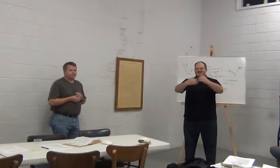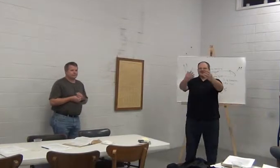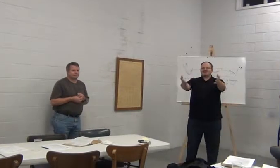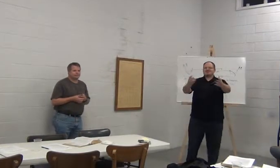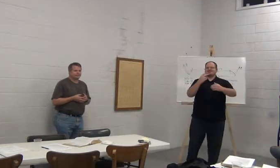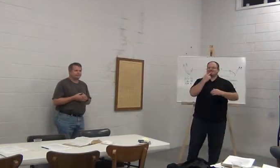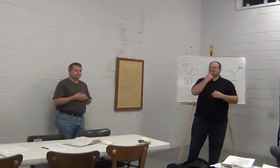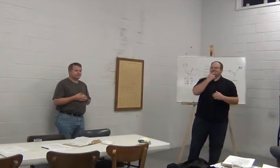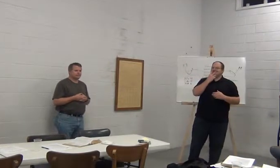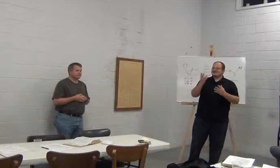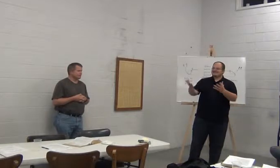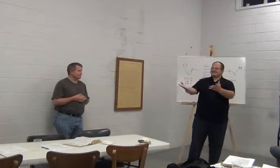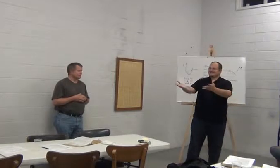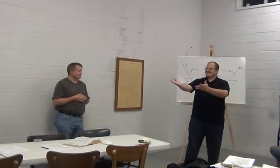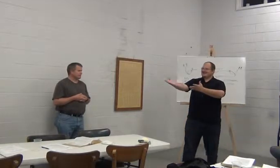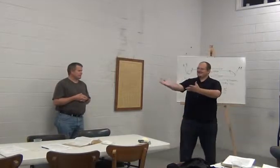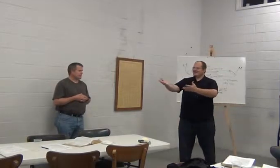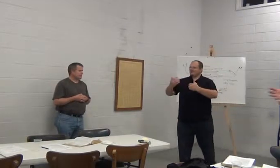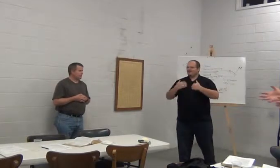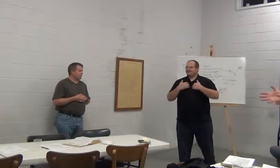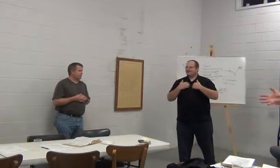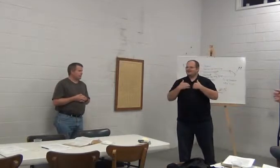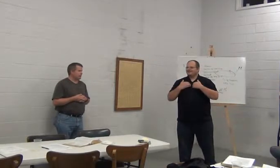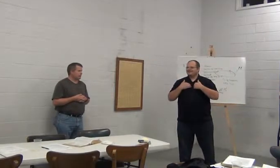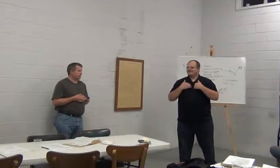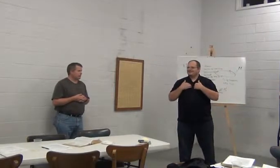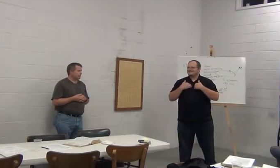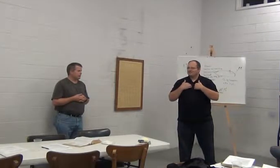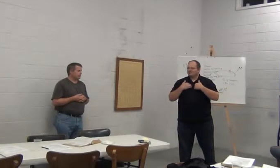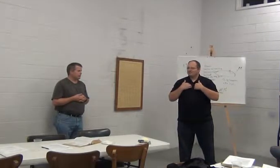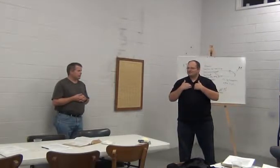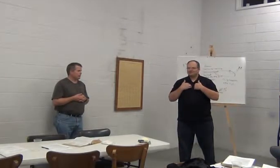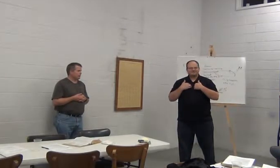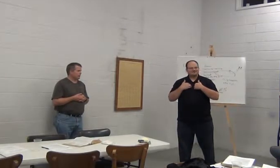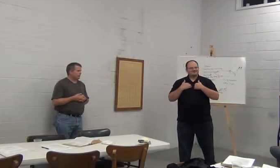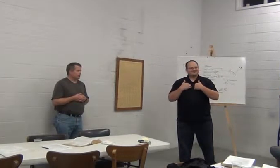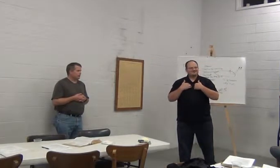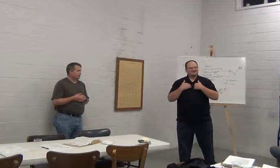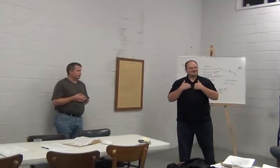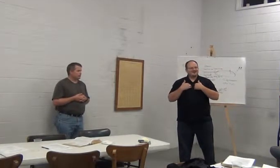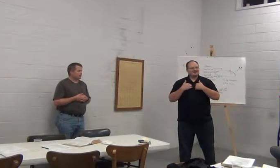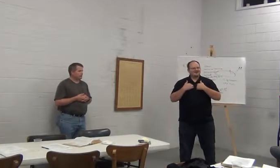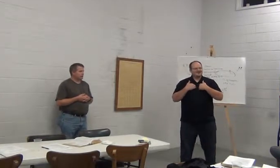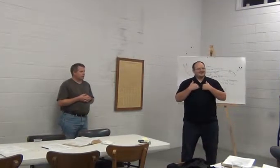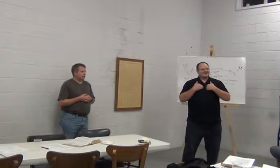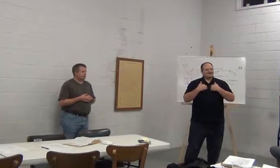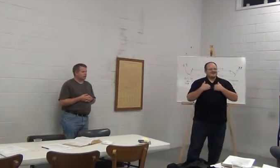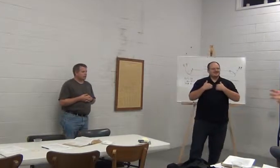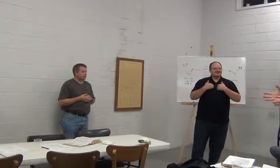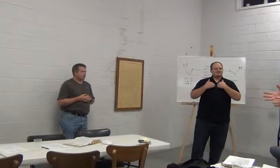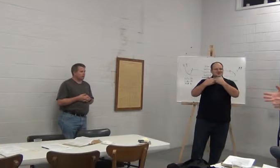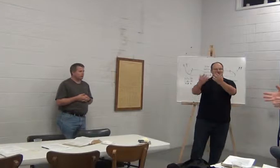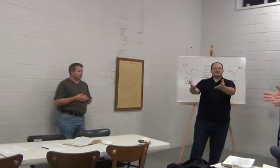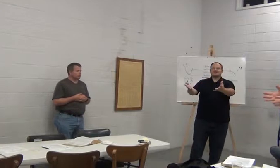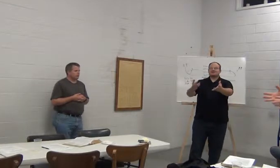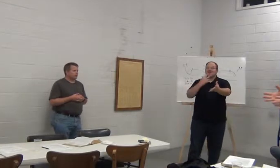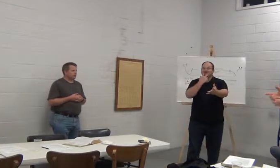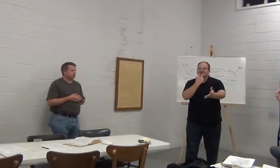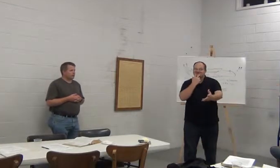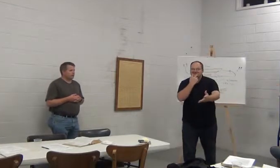He wants you to give like this. Why? Is that important? Are they siblings? Huh? He wants you to give. He wants you to give with a smile. With